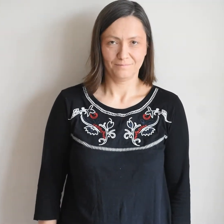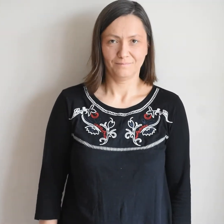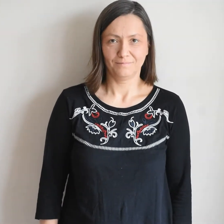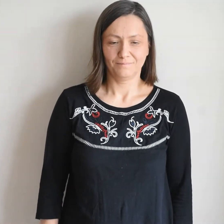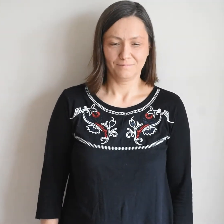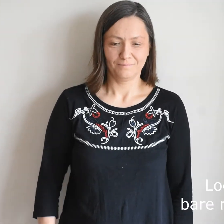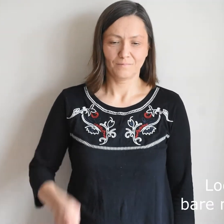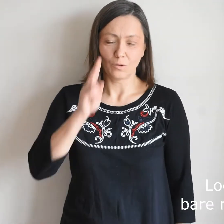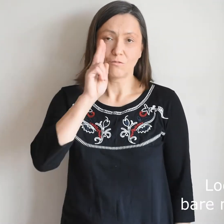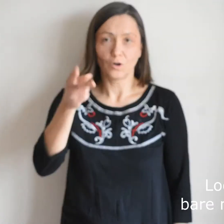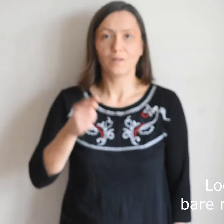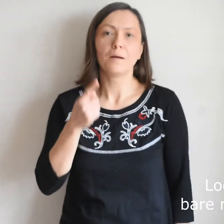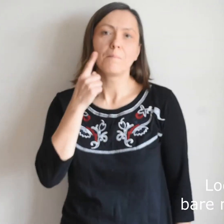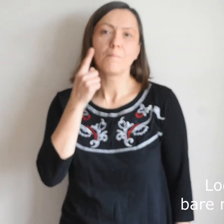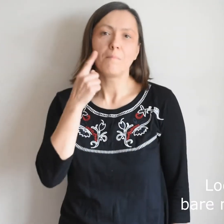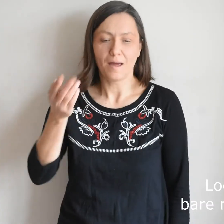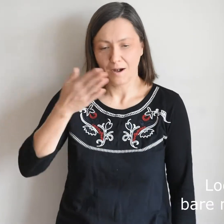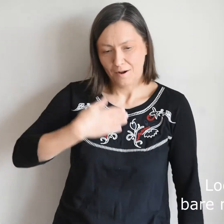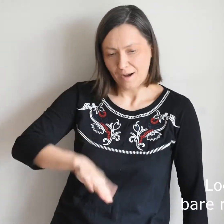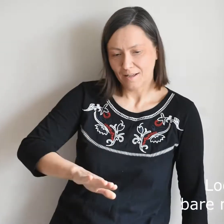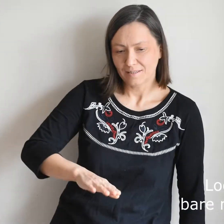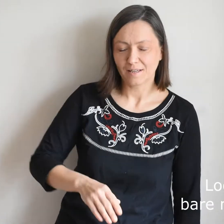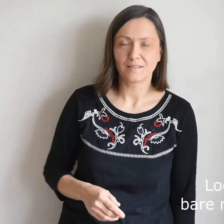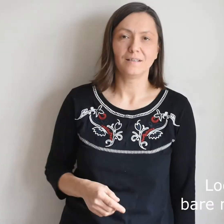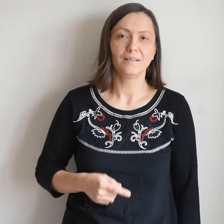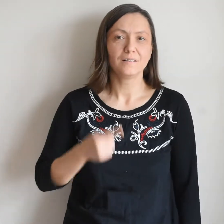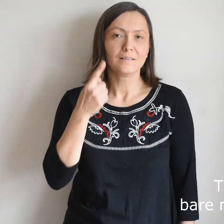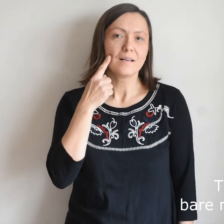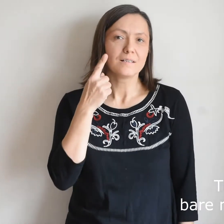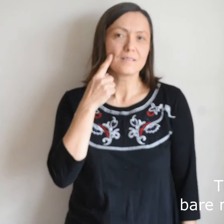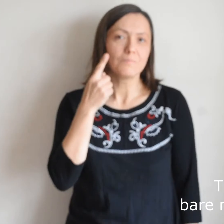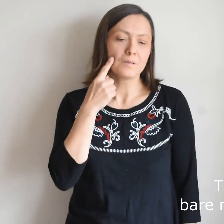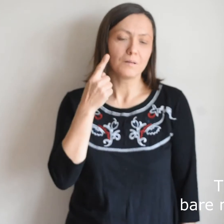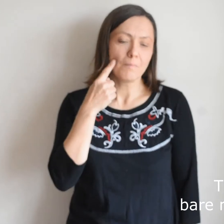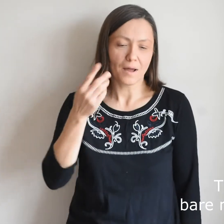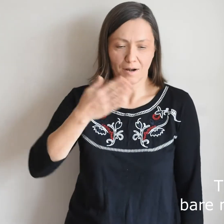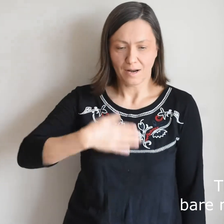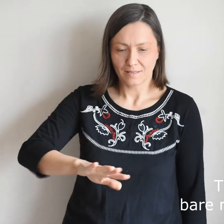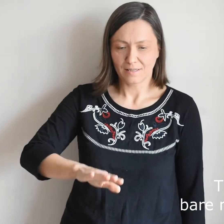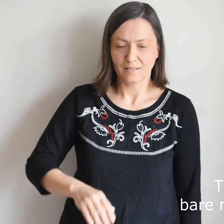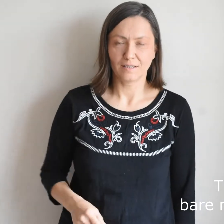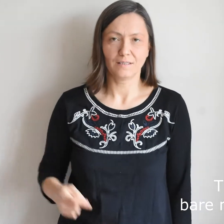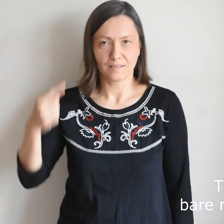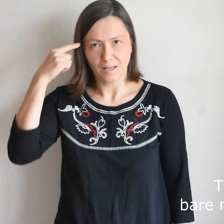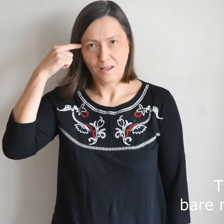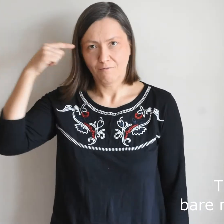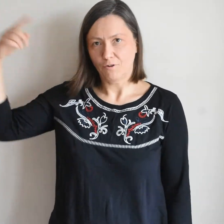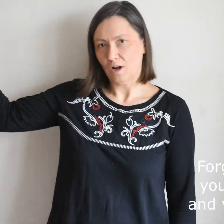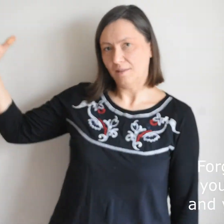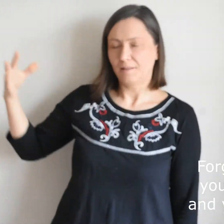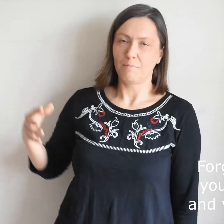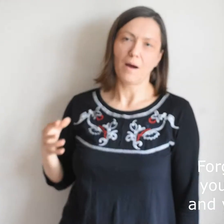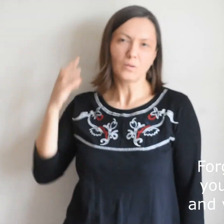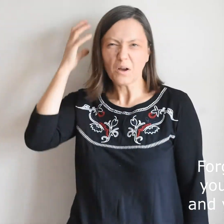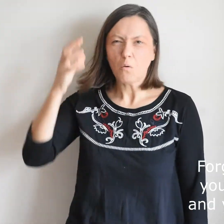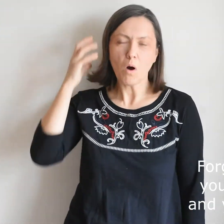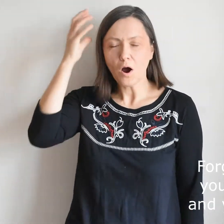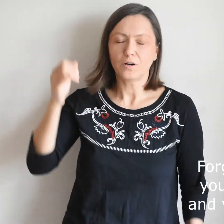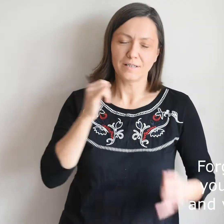The fall of the bare necessities, the simple bare necessities, Forget about your worries